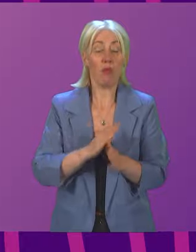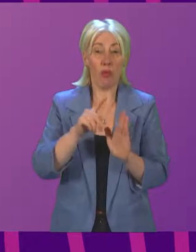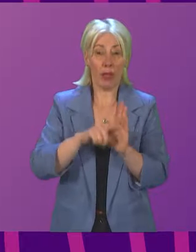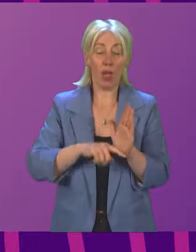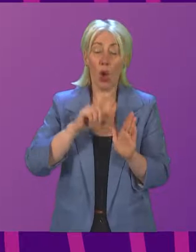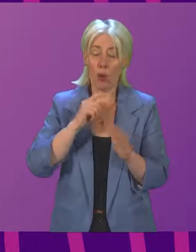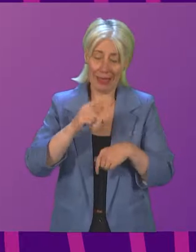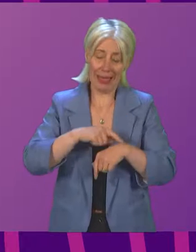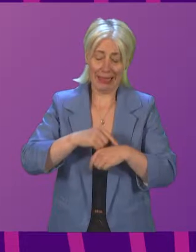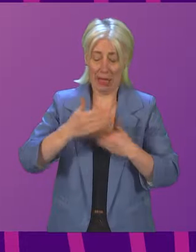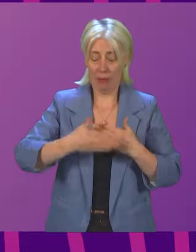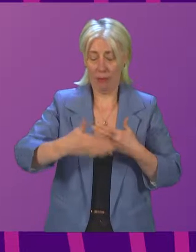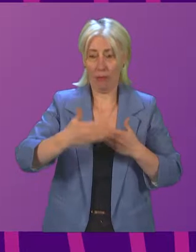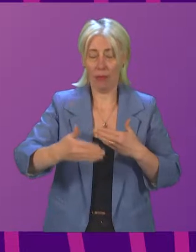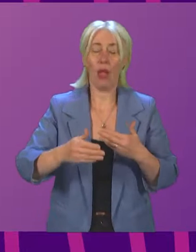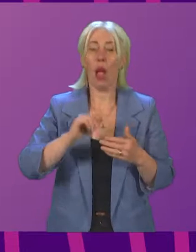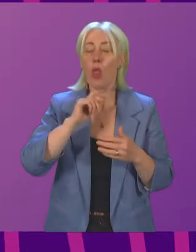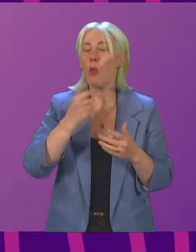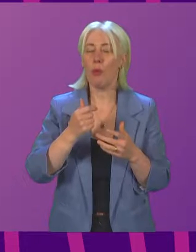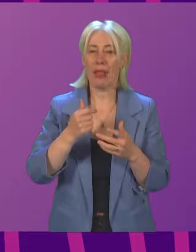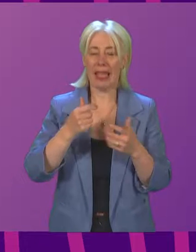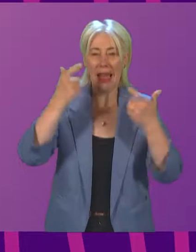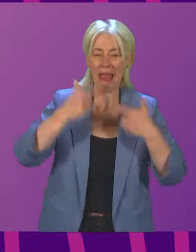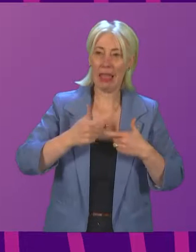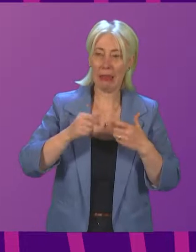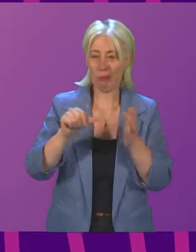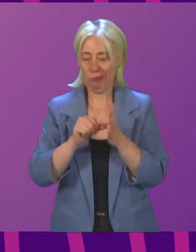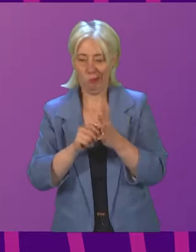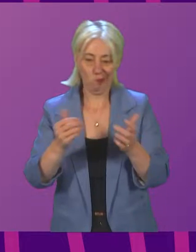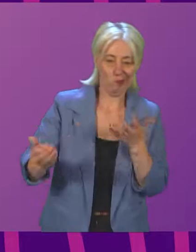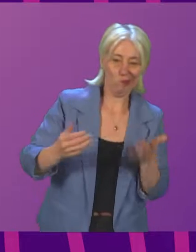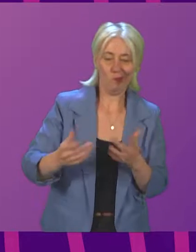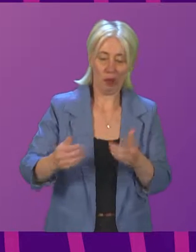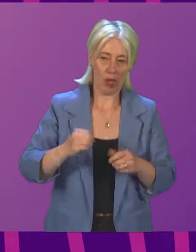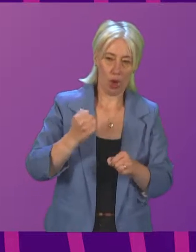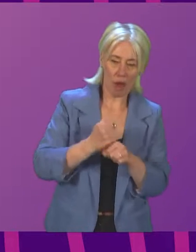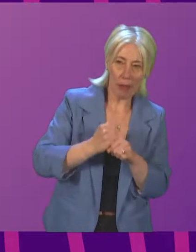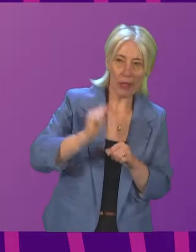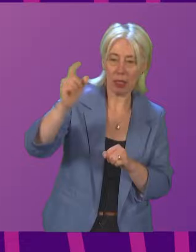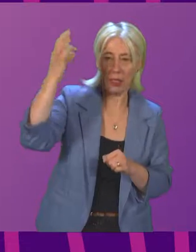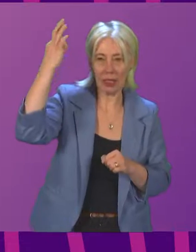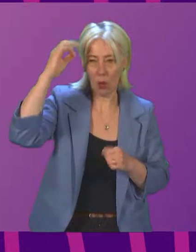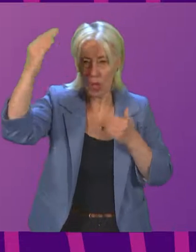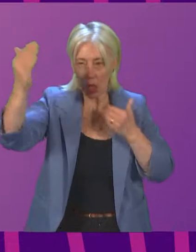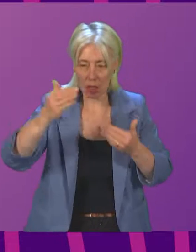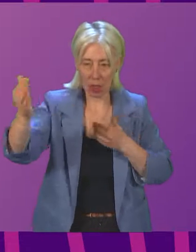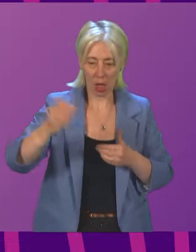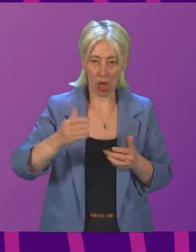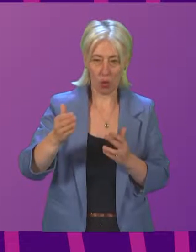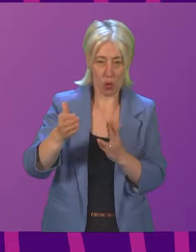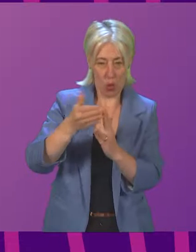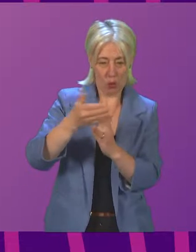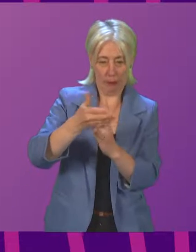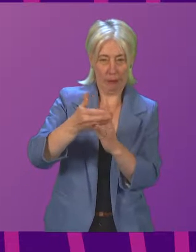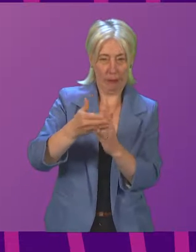quite a while to come forward, and there does seem to be a legal impasse between the Scottish Government and local authorities, has the Minister given any thought to what we could put in